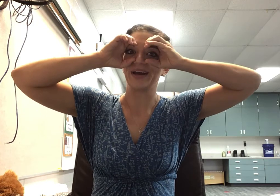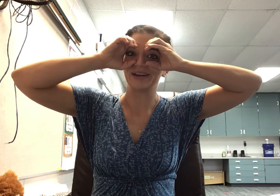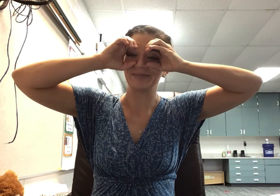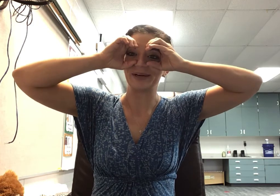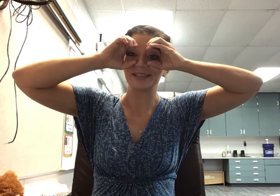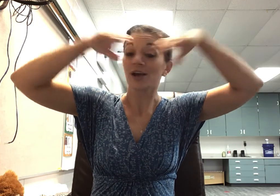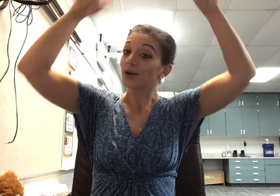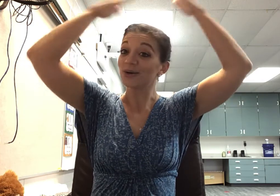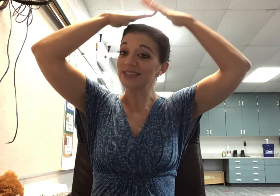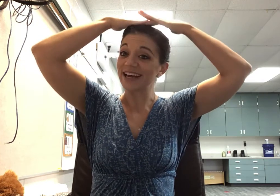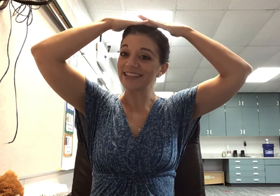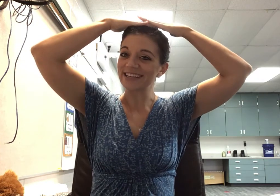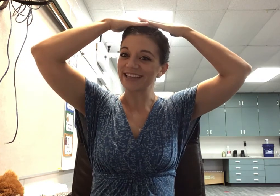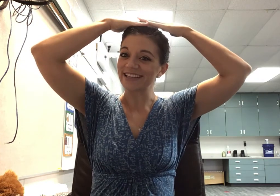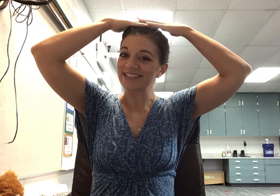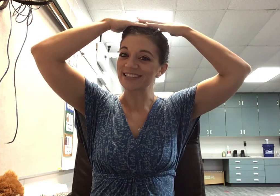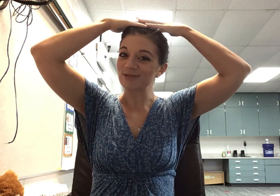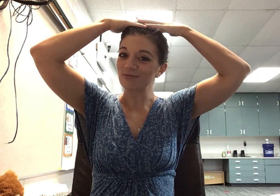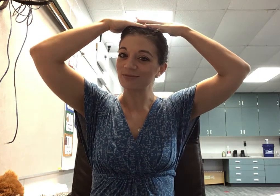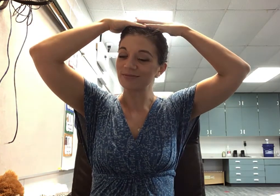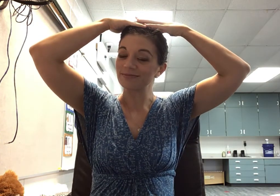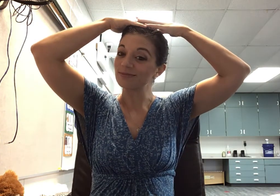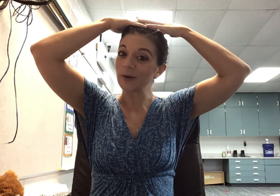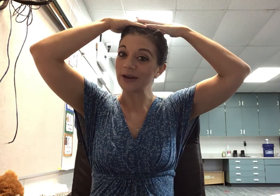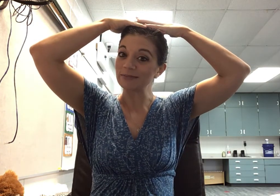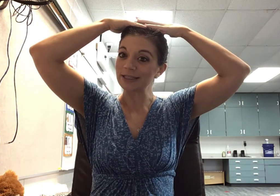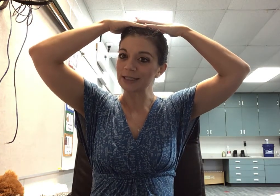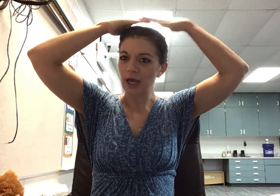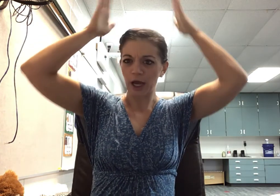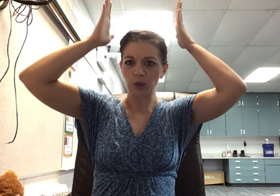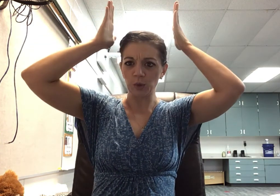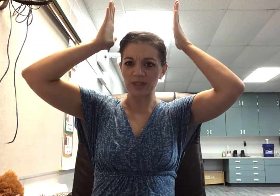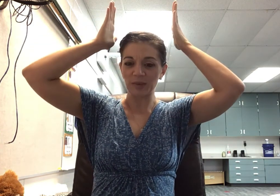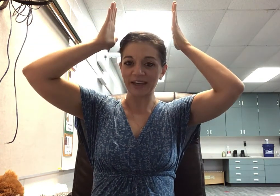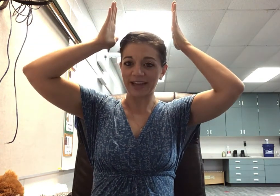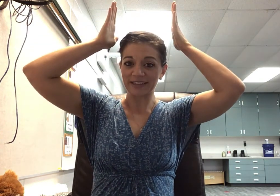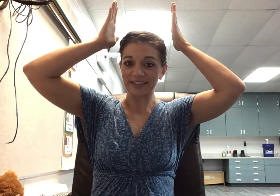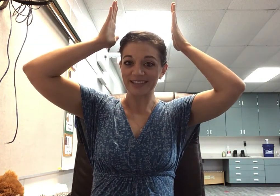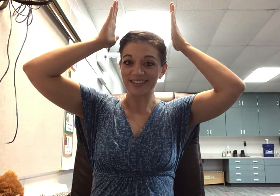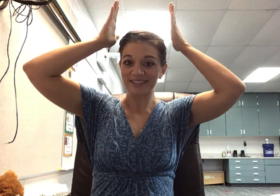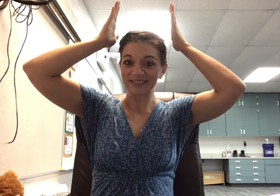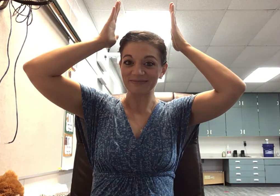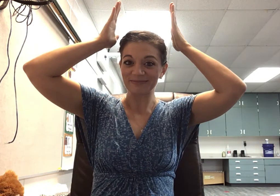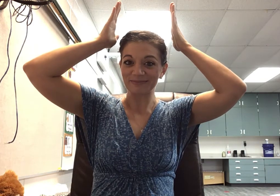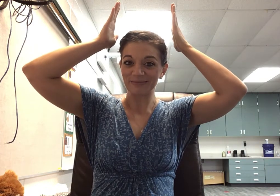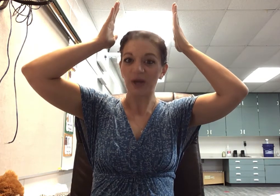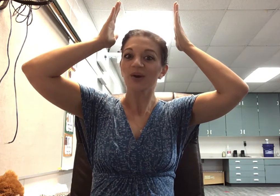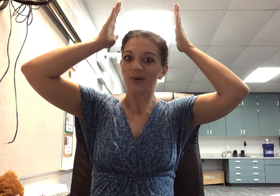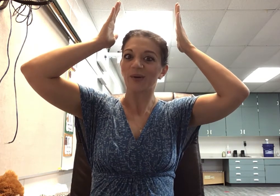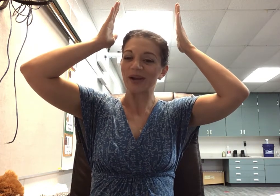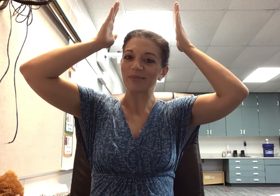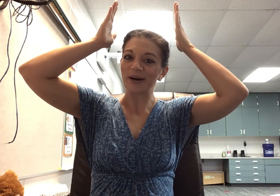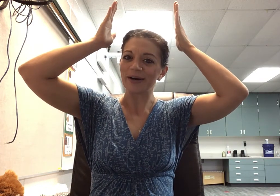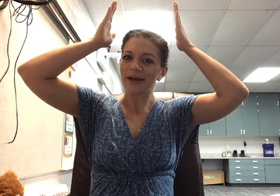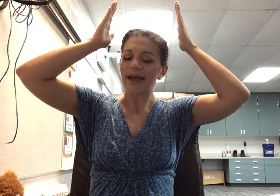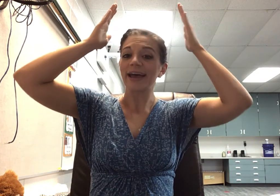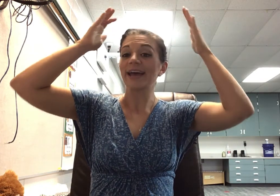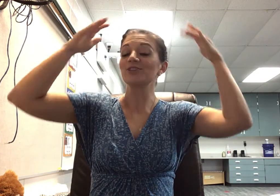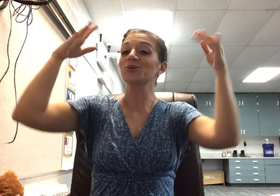Grandpas. Whose hat is like this? Grandmas. And who has a big hat like this? Grandpa. And who